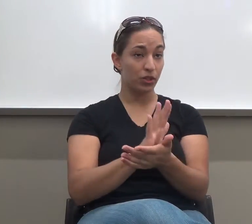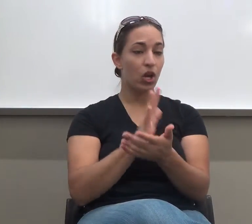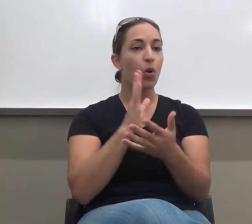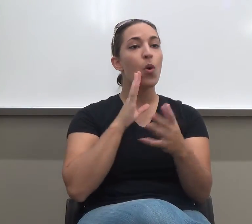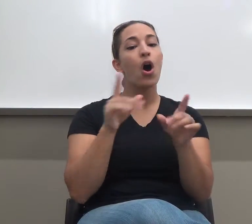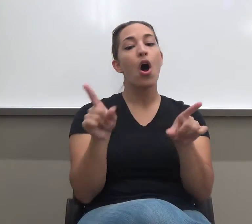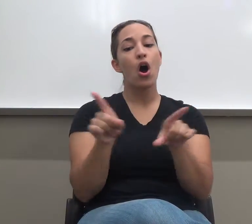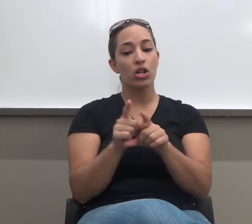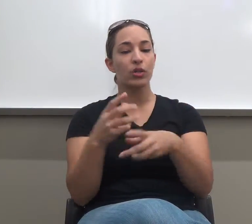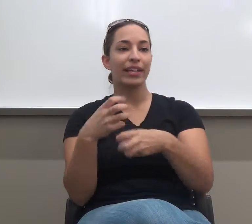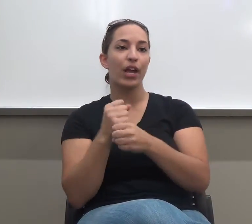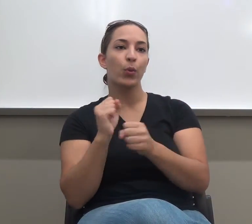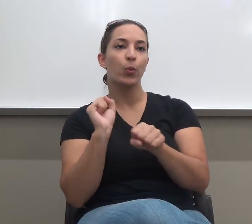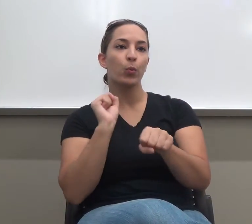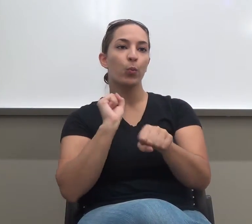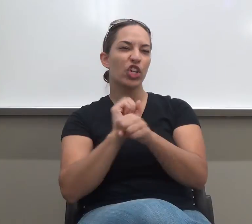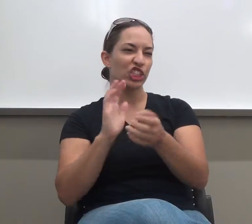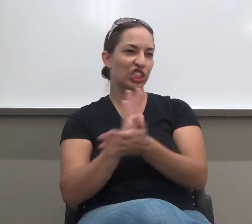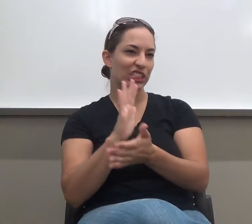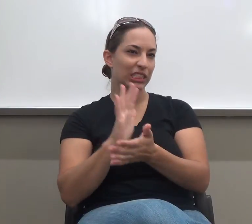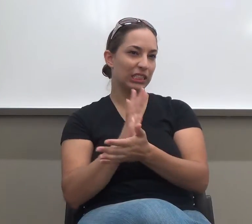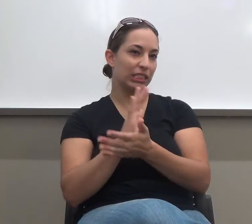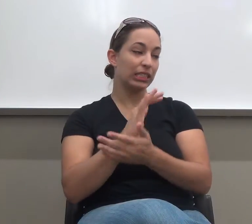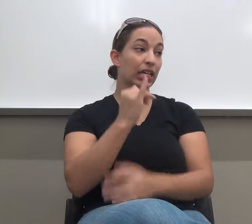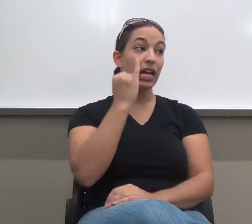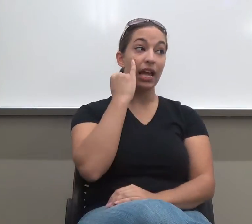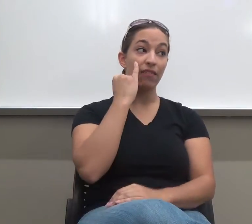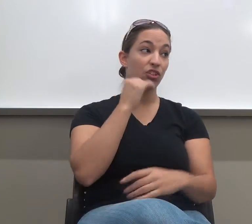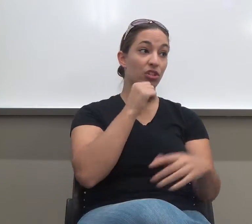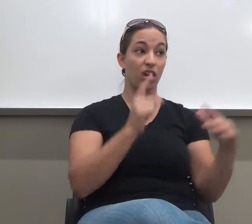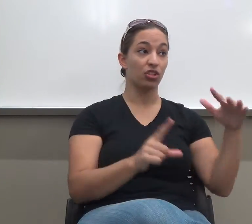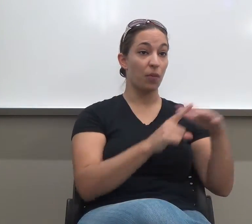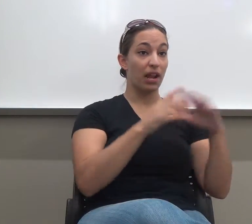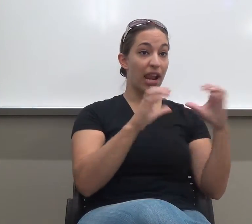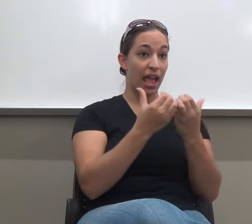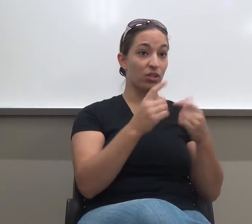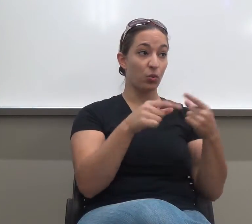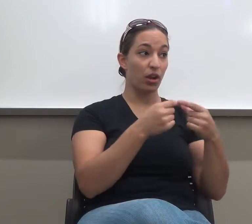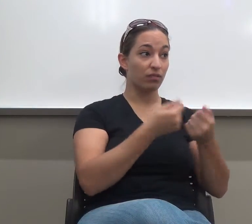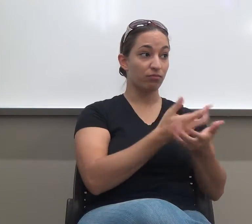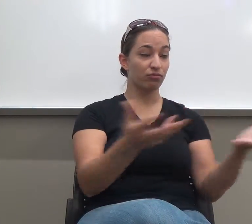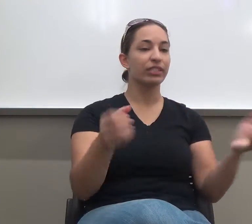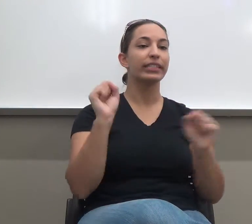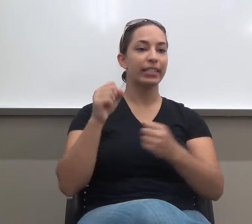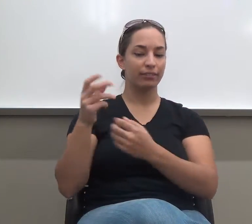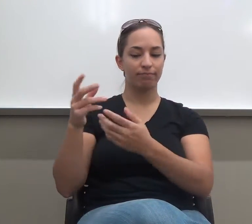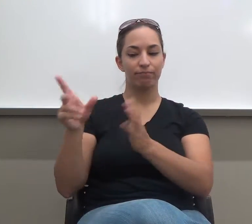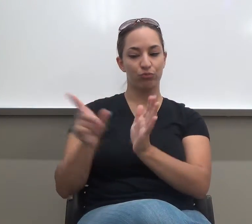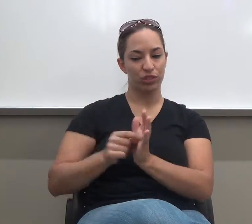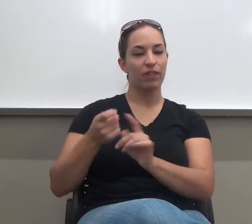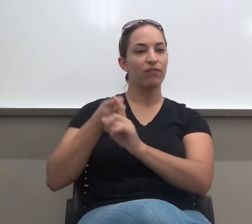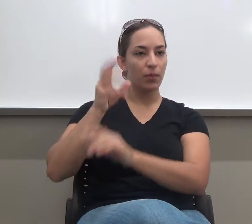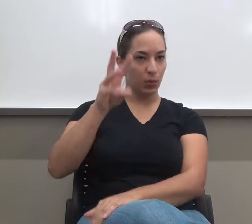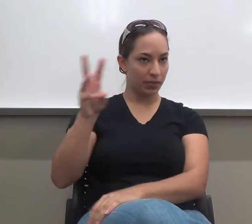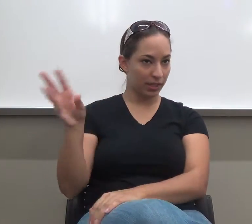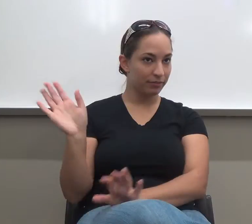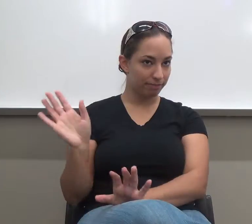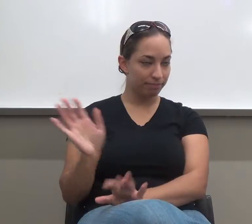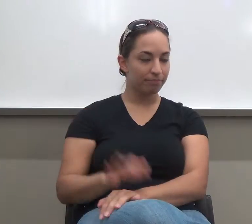okay? If you're not in class on the day, this is given up on your website. And completing